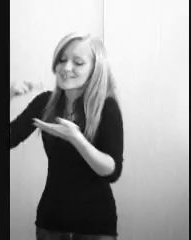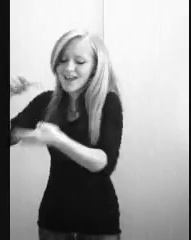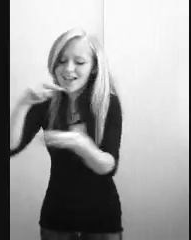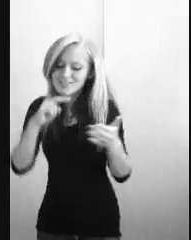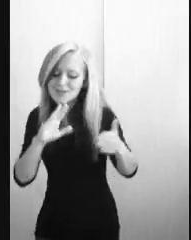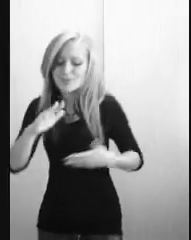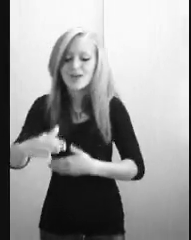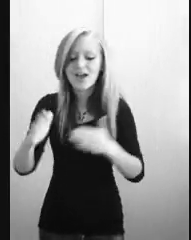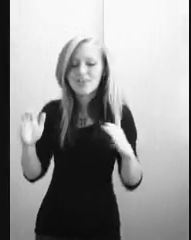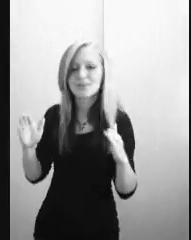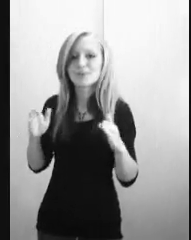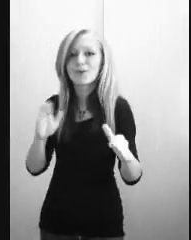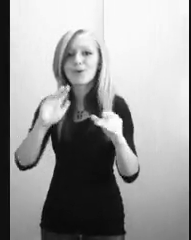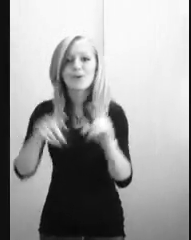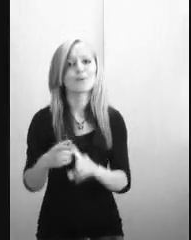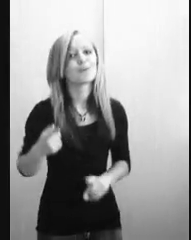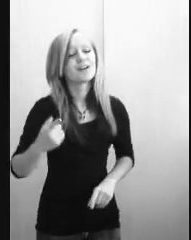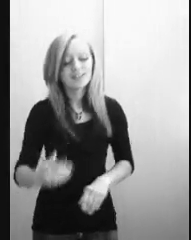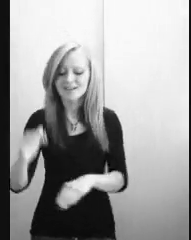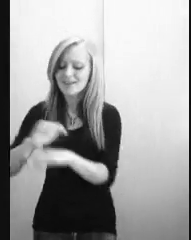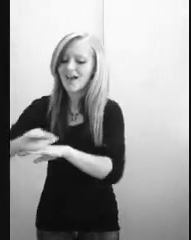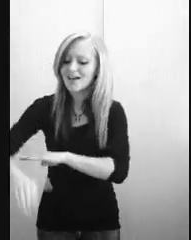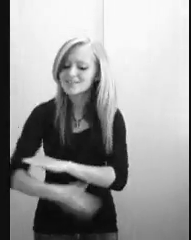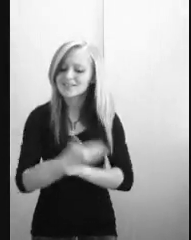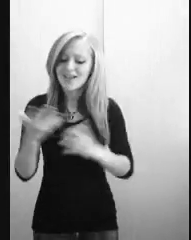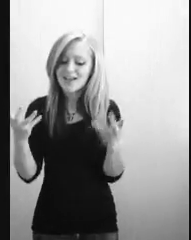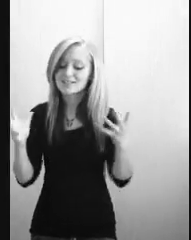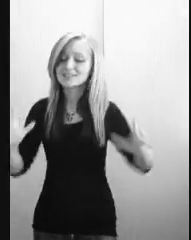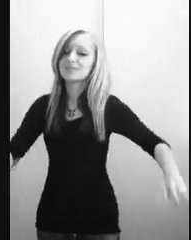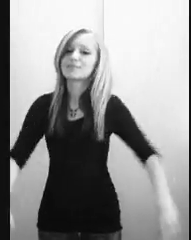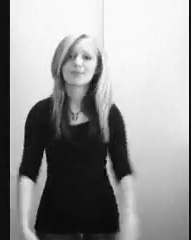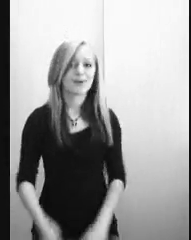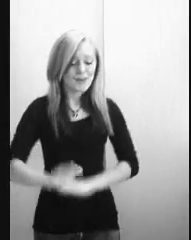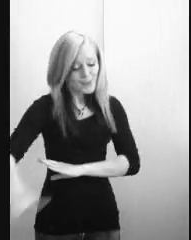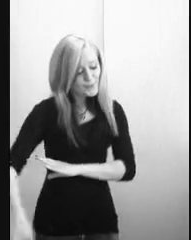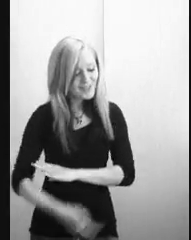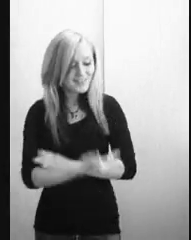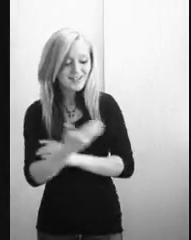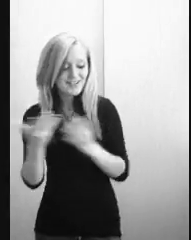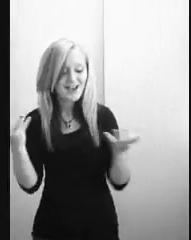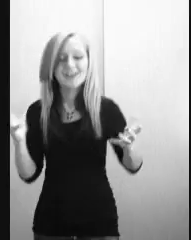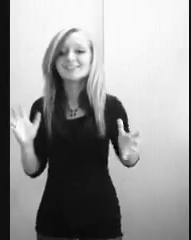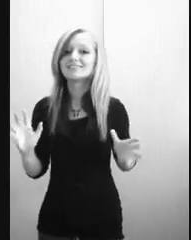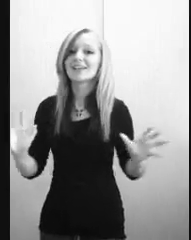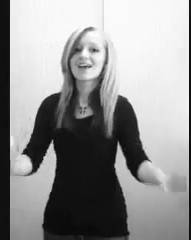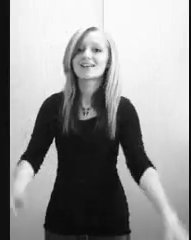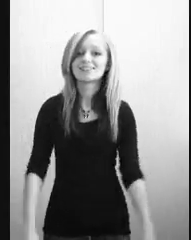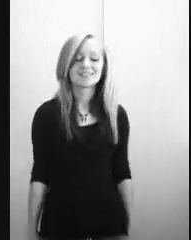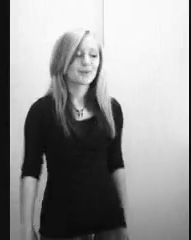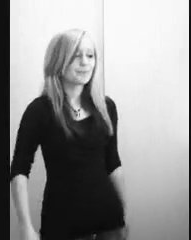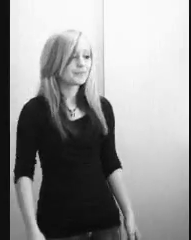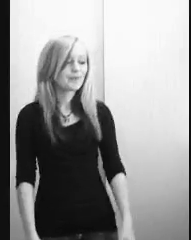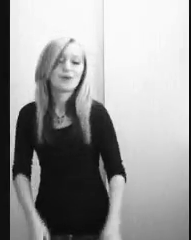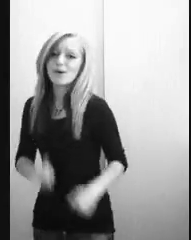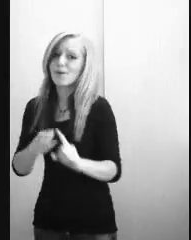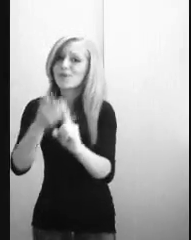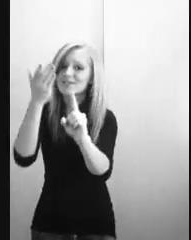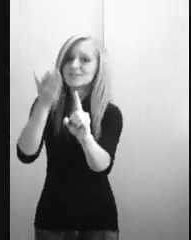you're dancing around the room when the light ends. And when